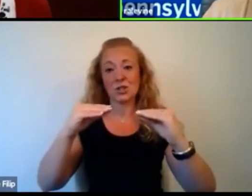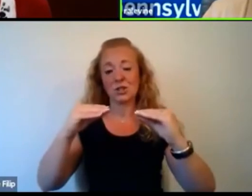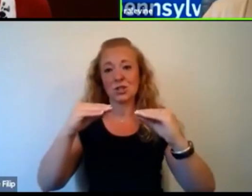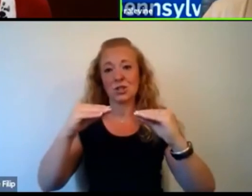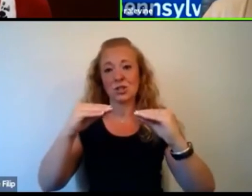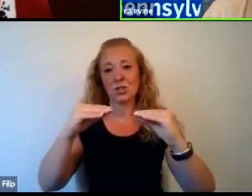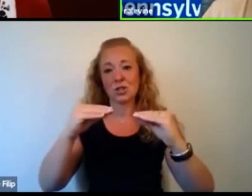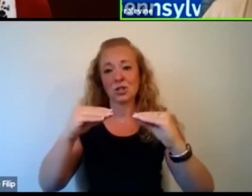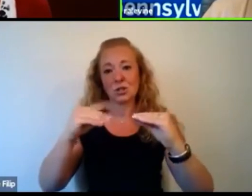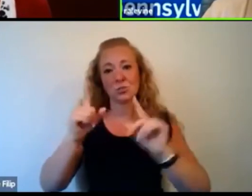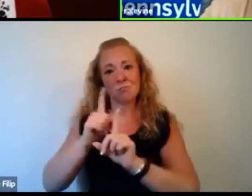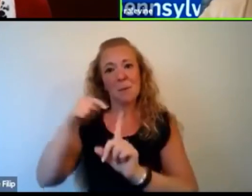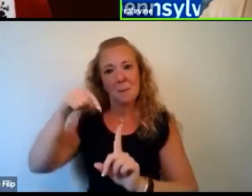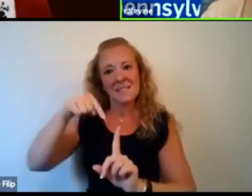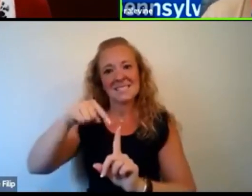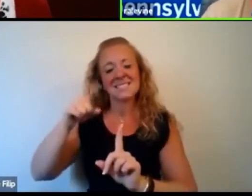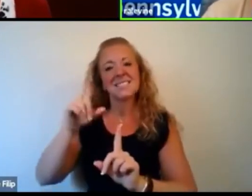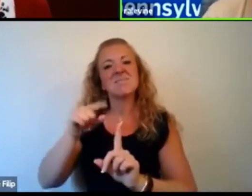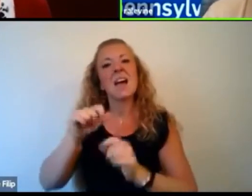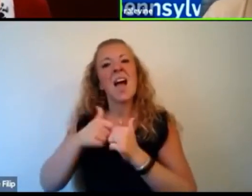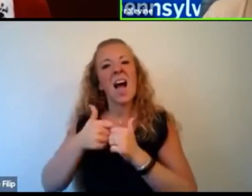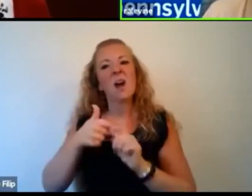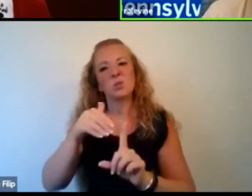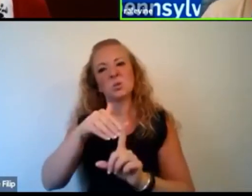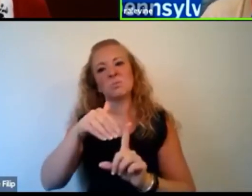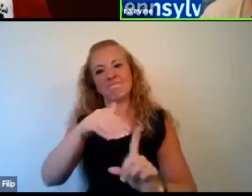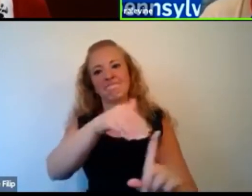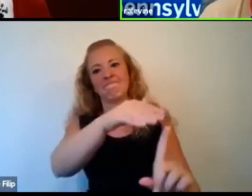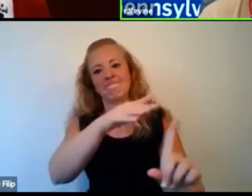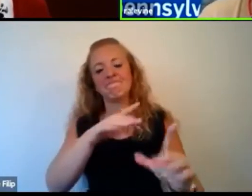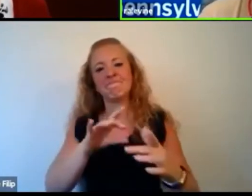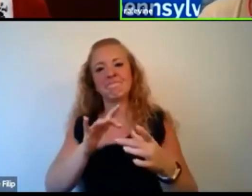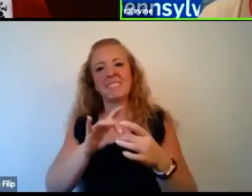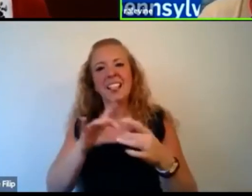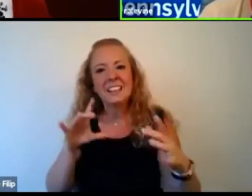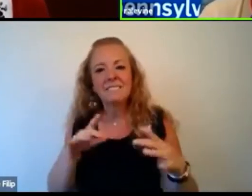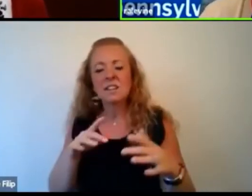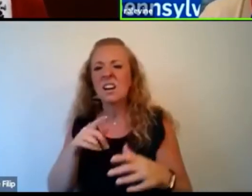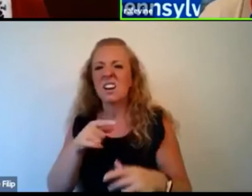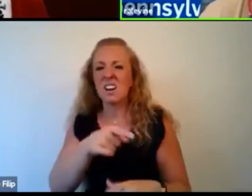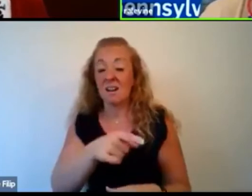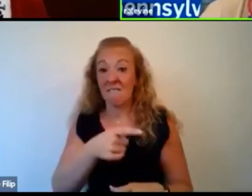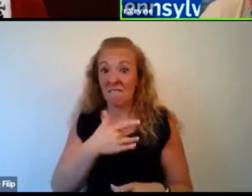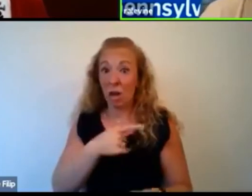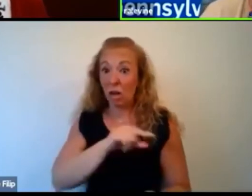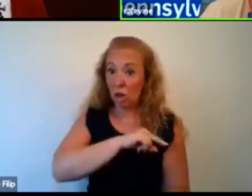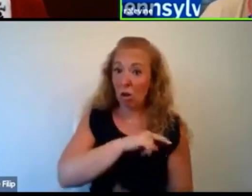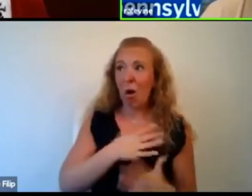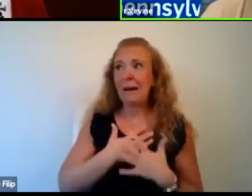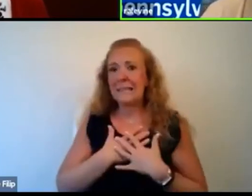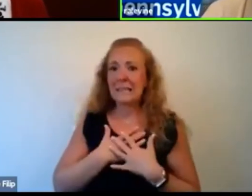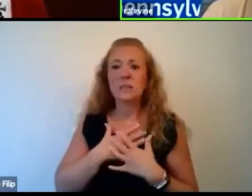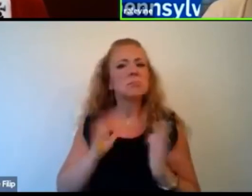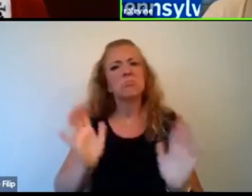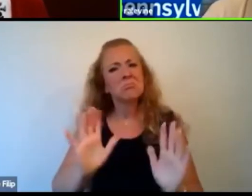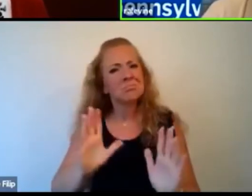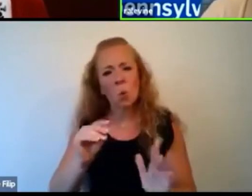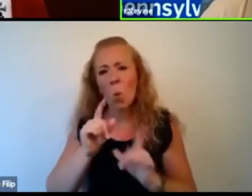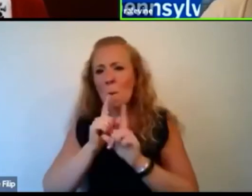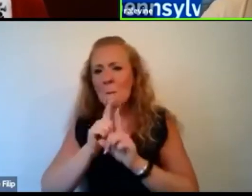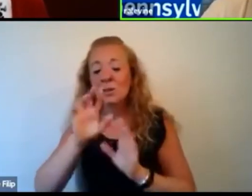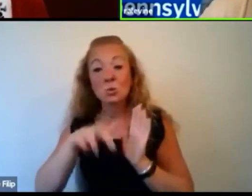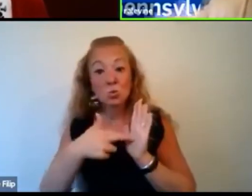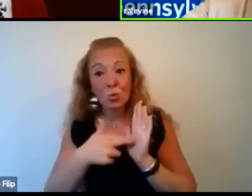mentee how to leave when it's necessary and not make him feel guilty to do that because that's not your role. Your role is to, is to